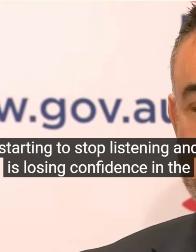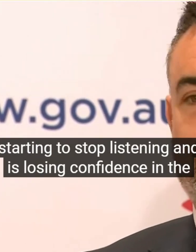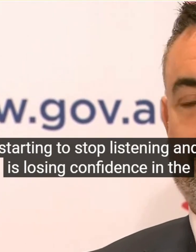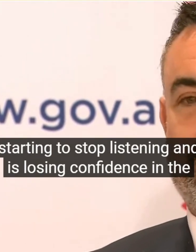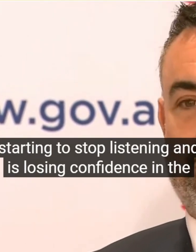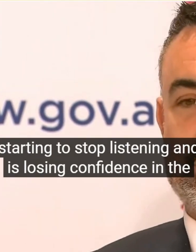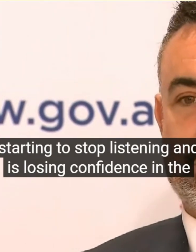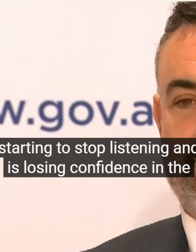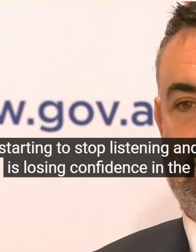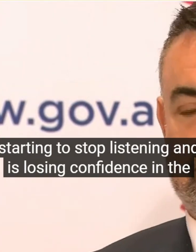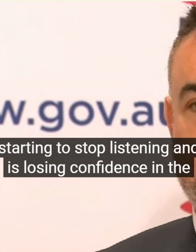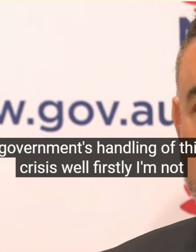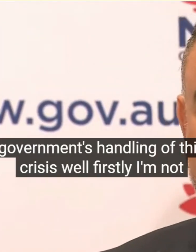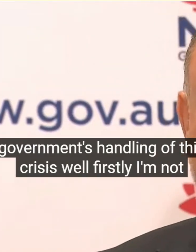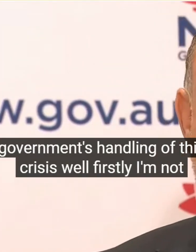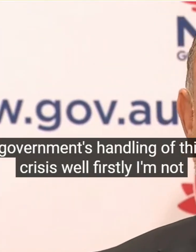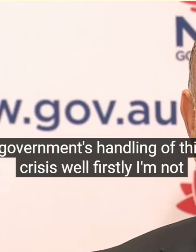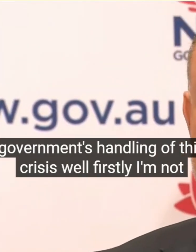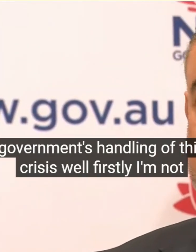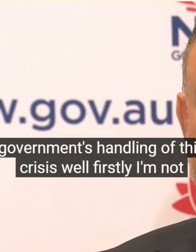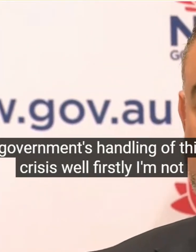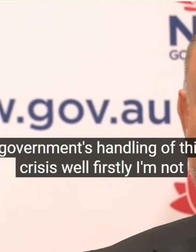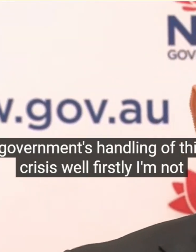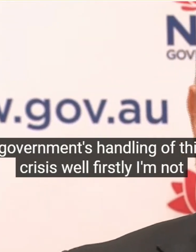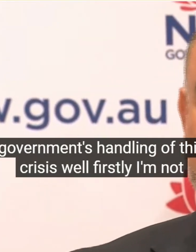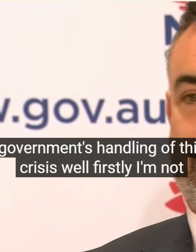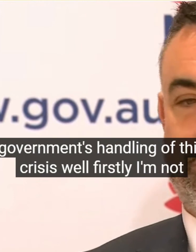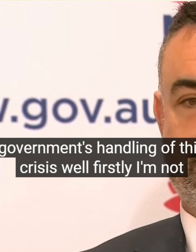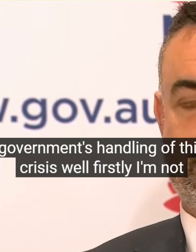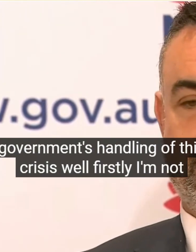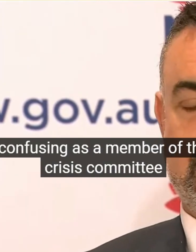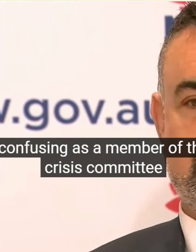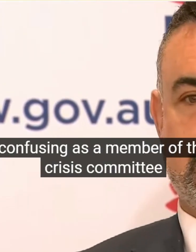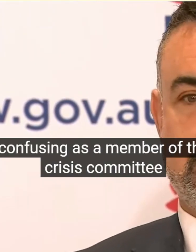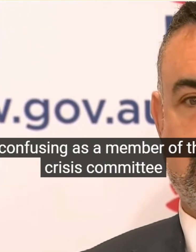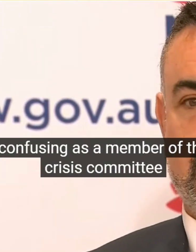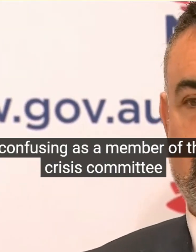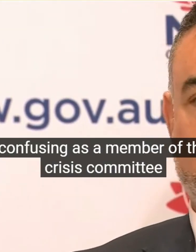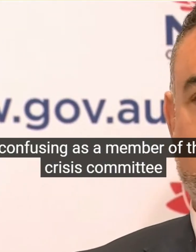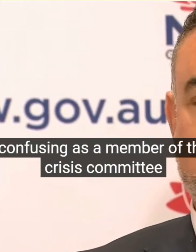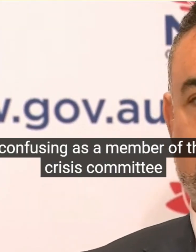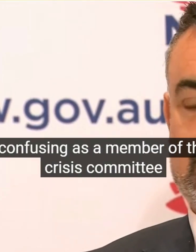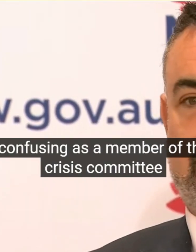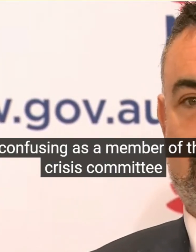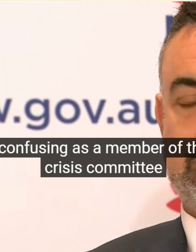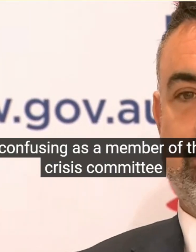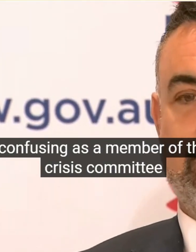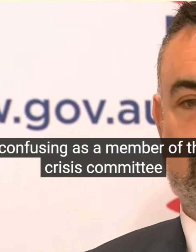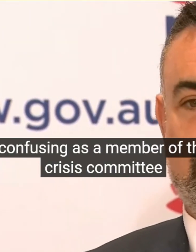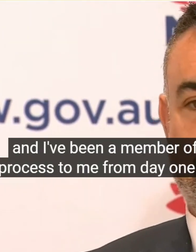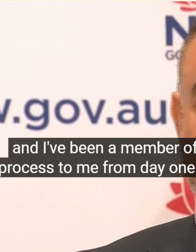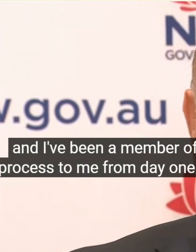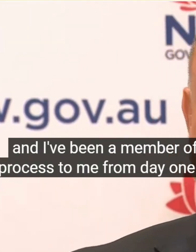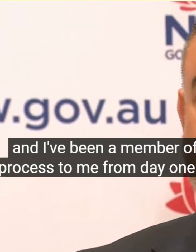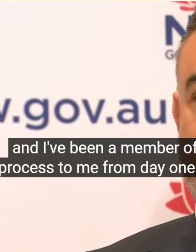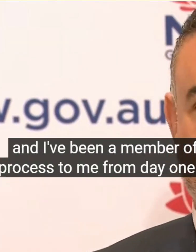'm Not Confused And As A Member Of The Crisis Committee And I've Been A Member Of The Crisis Committee From Day One Along With The Premier And The Senior Ministers And We Get Given This Advice